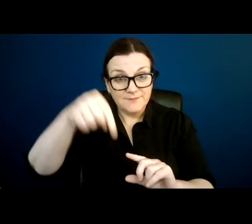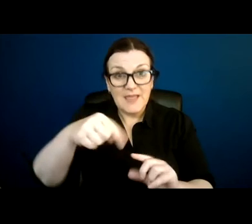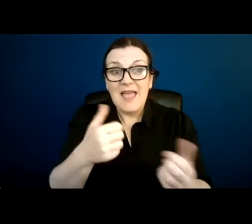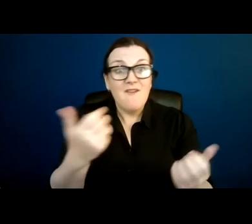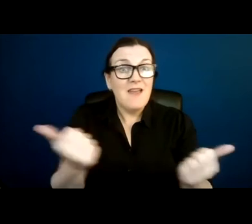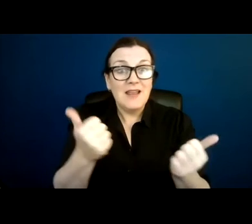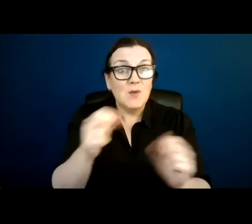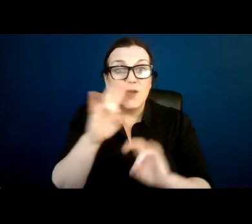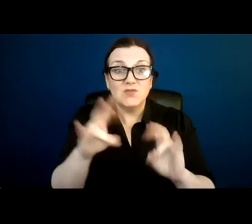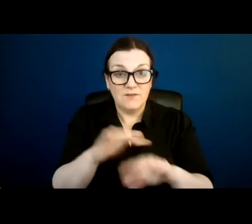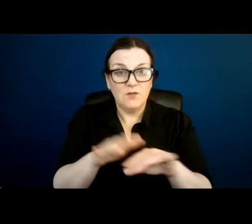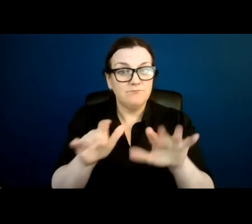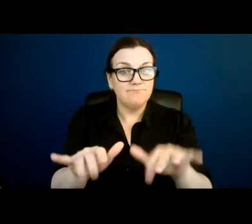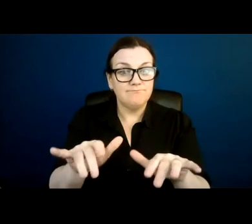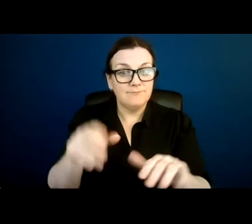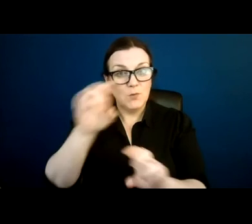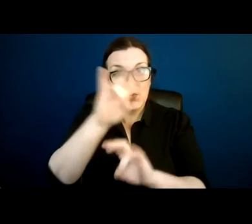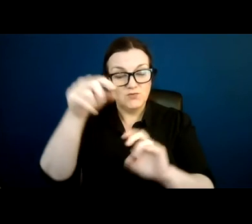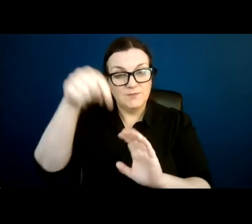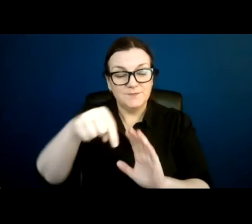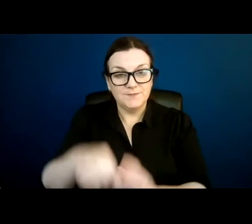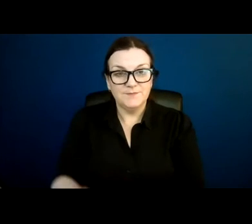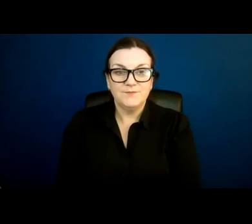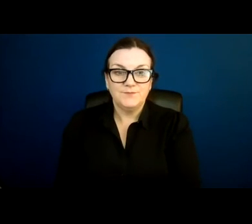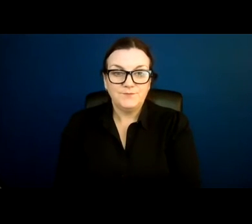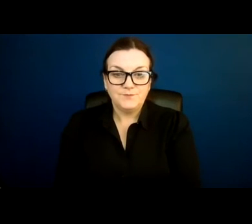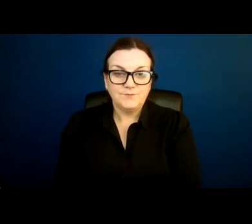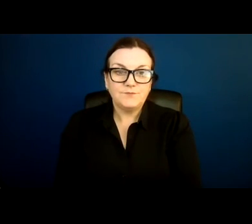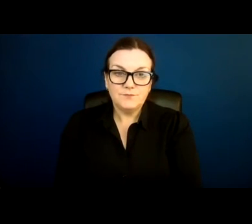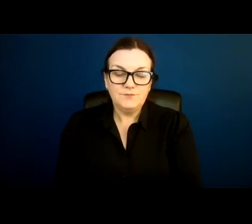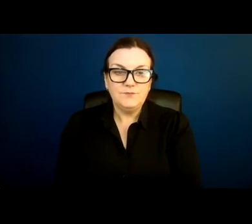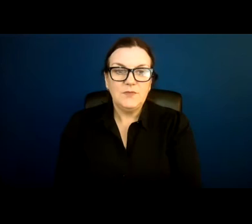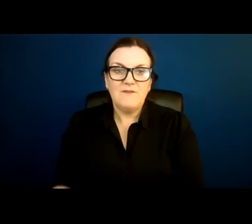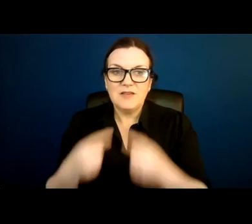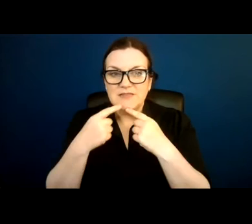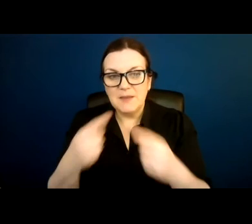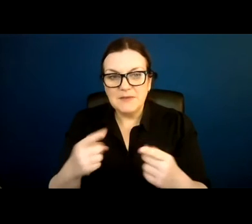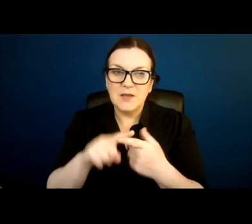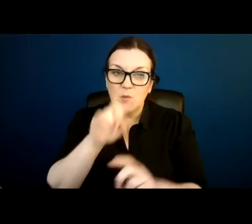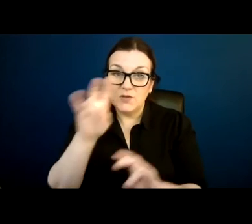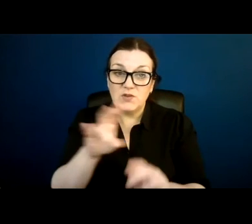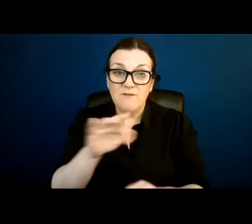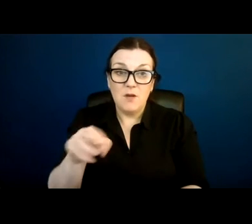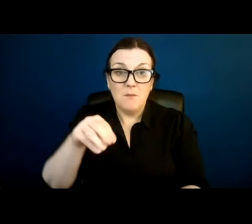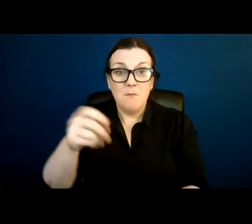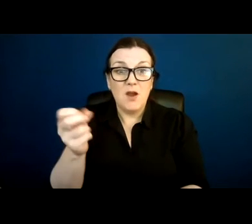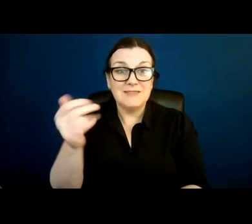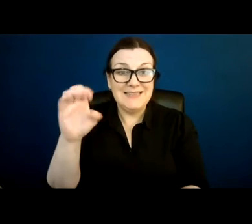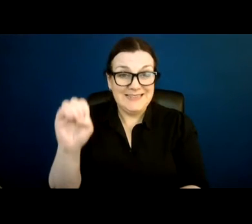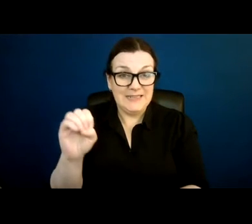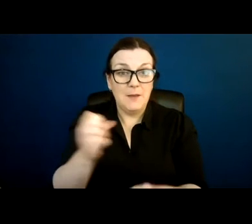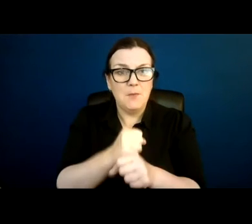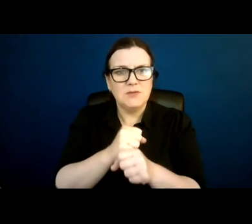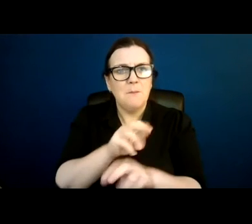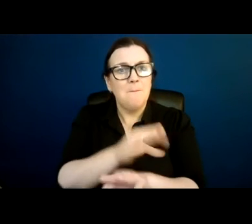to type their question in the box. So there's a statement or a question from Martine around parents